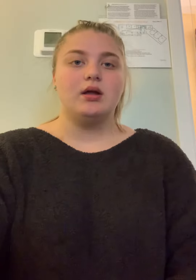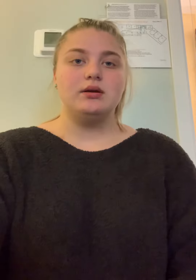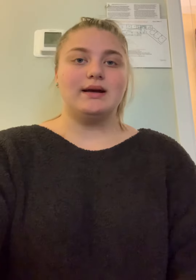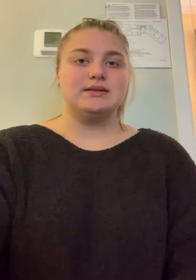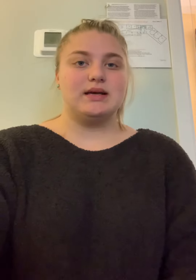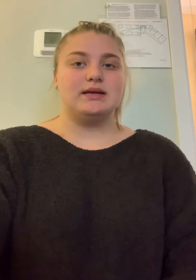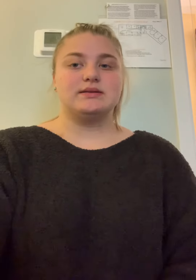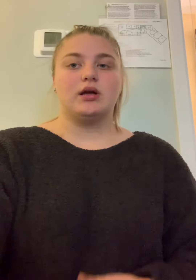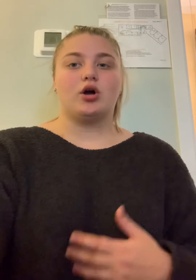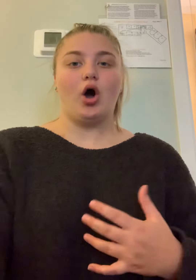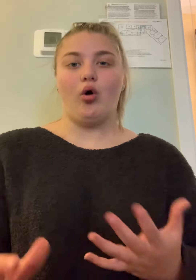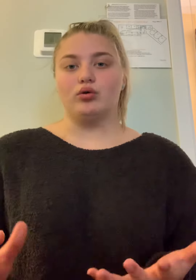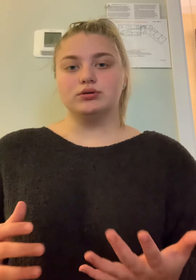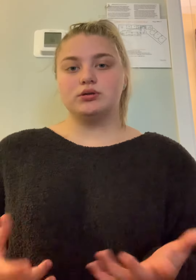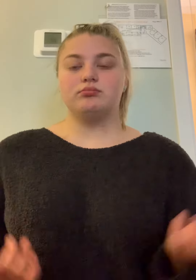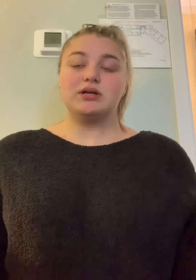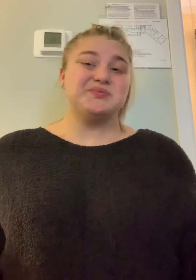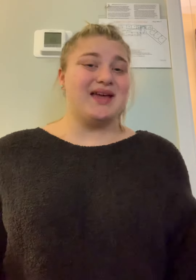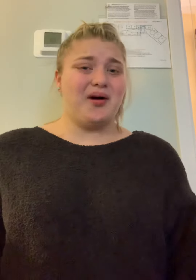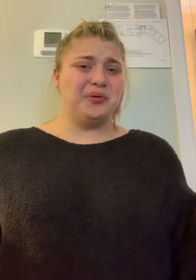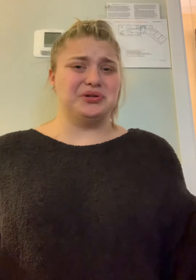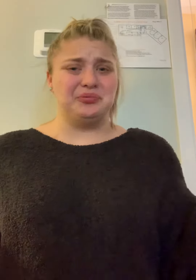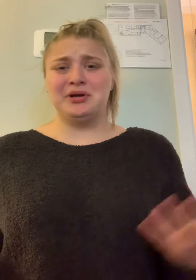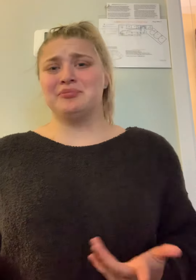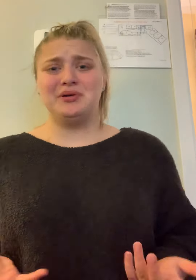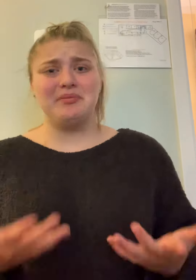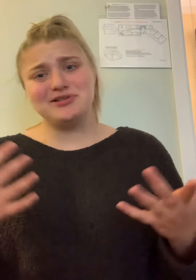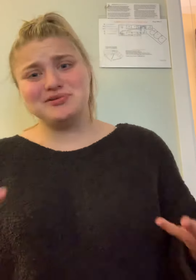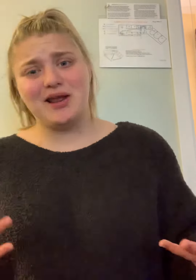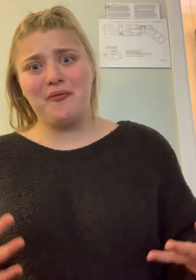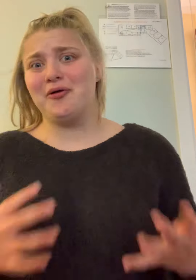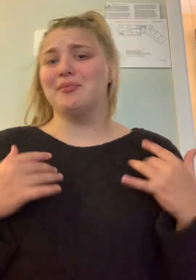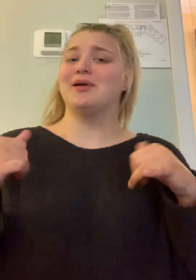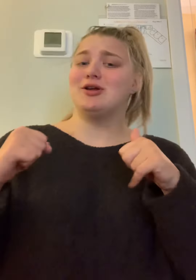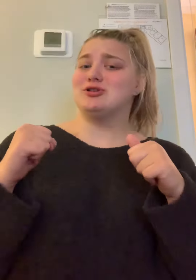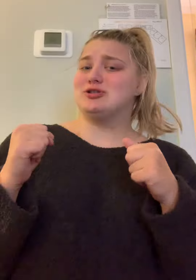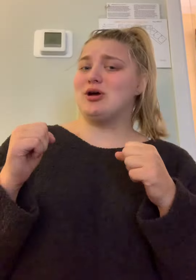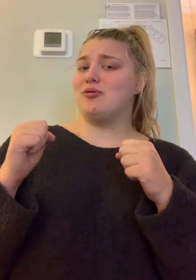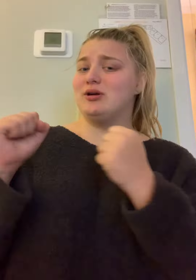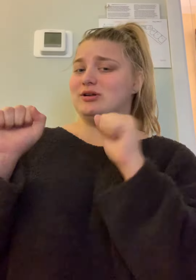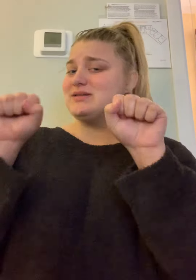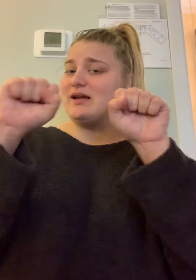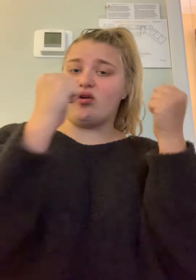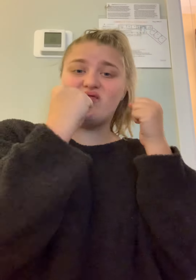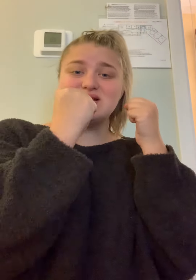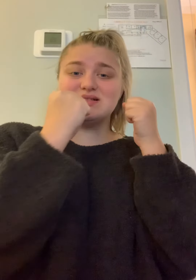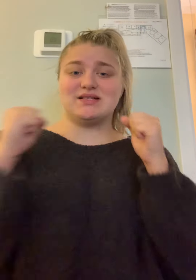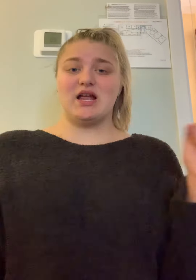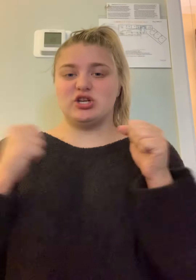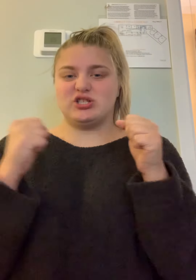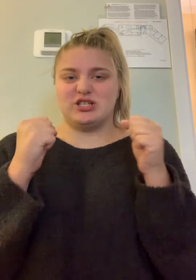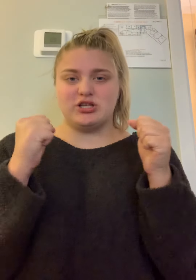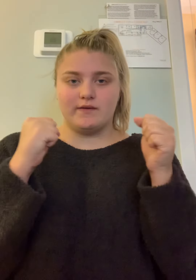Next is cold because we get cold in the winter we need to make sure we stay warm. So you're to take your fists and you're just going to shiver